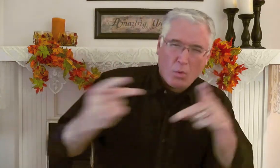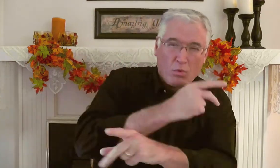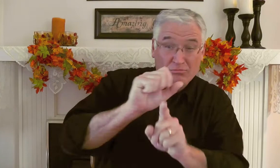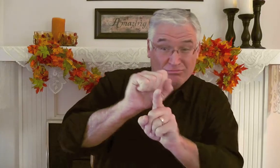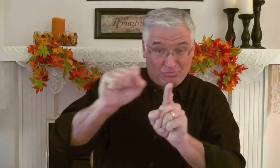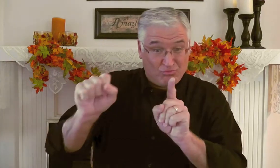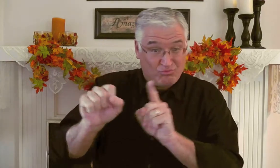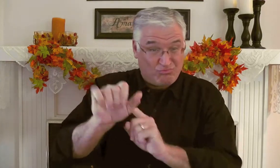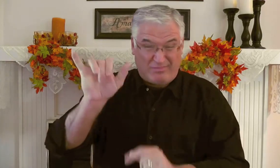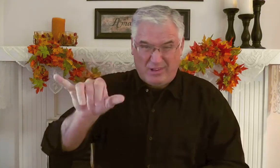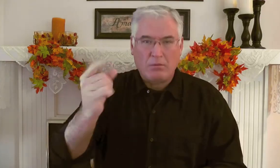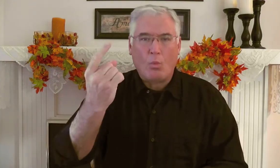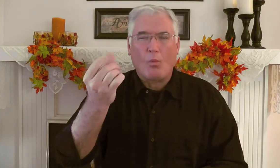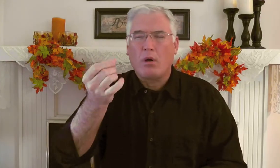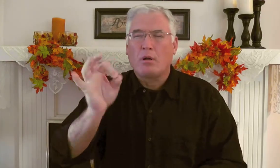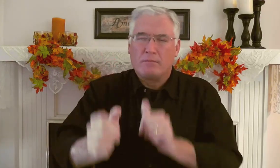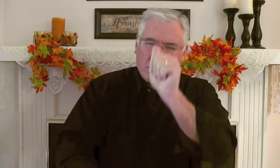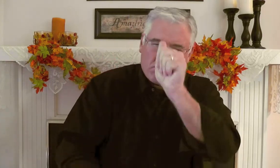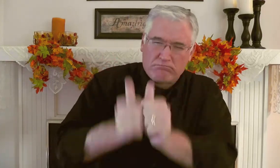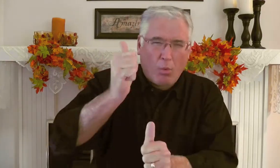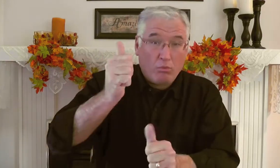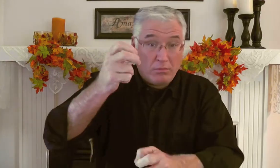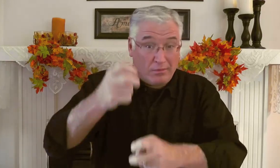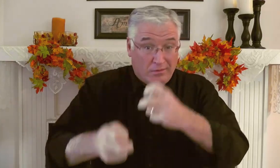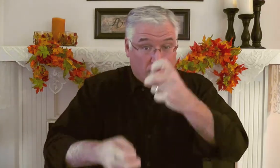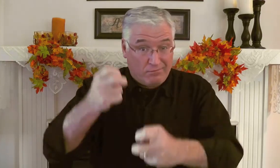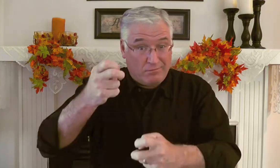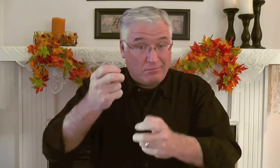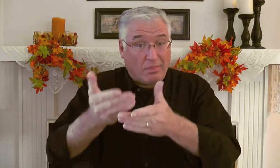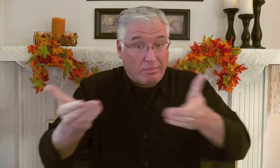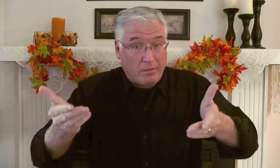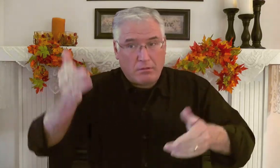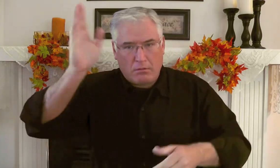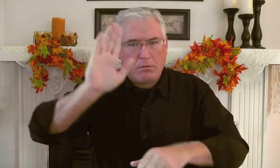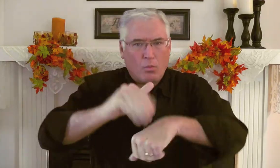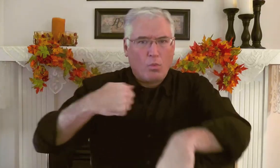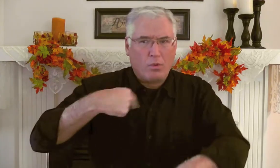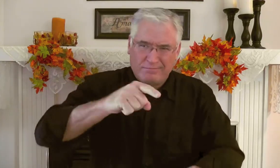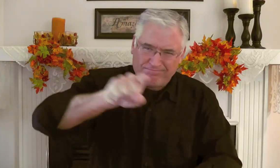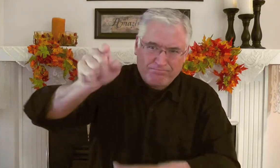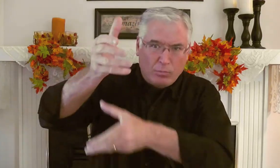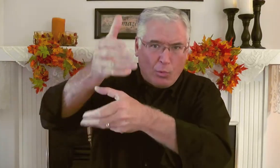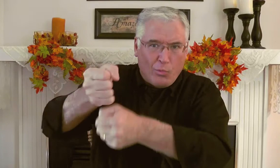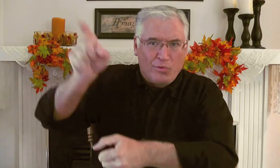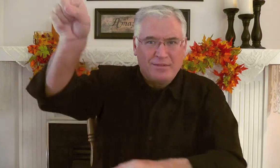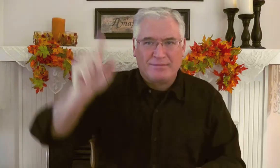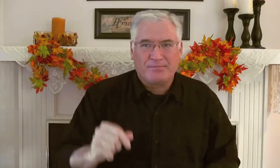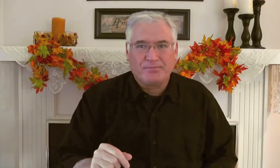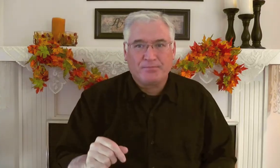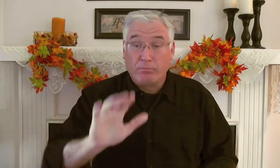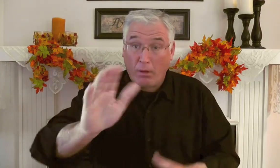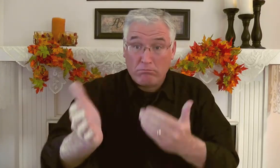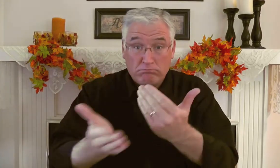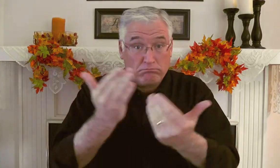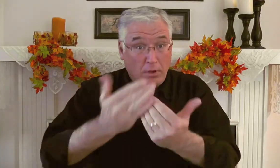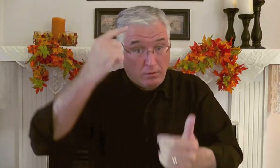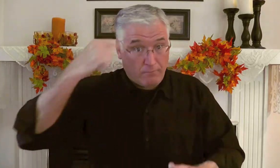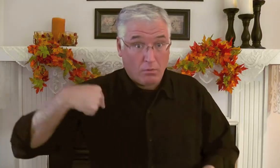You know, when we go through the worst of situations, the most difficult times, we should call on the Lord to help